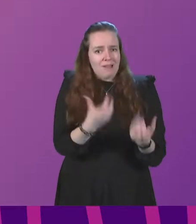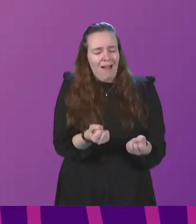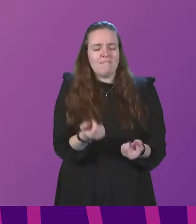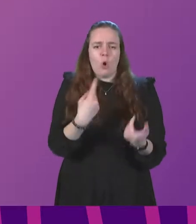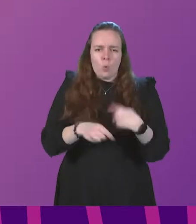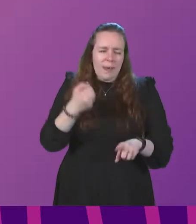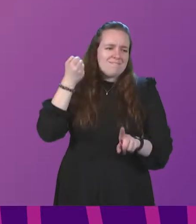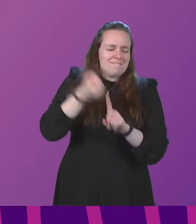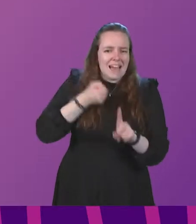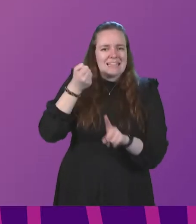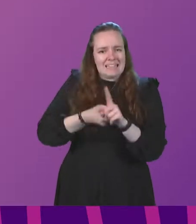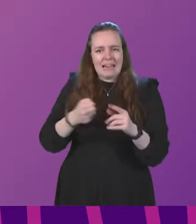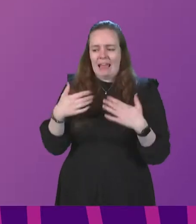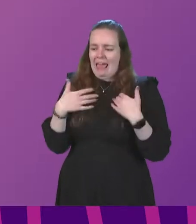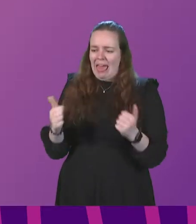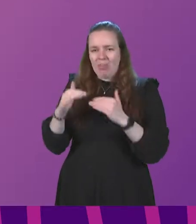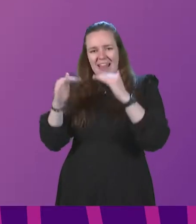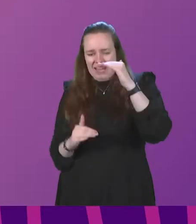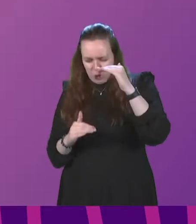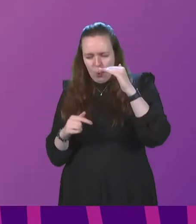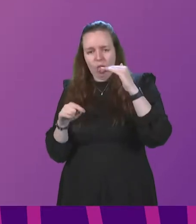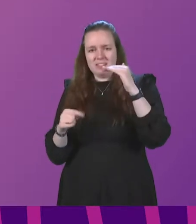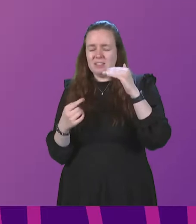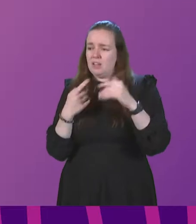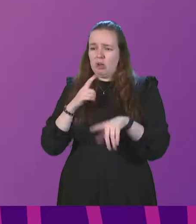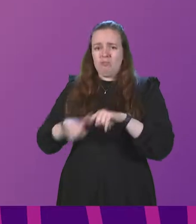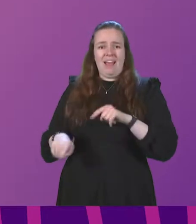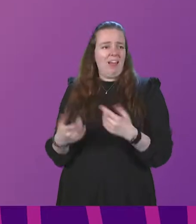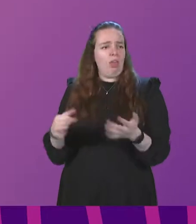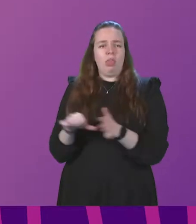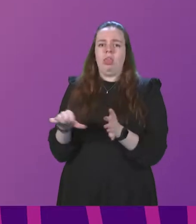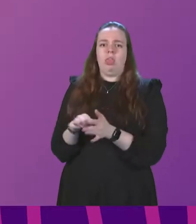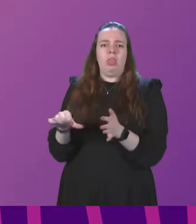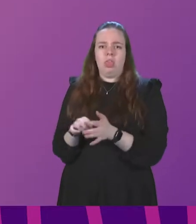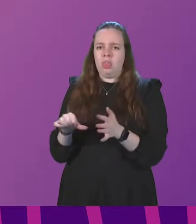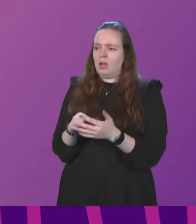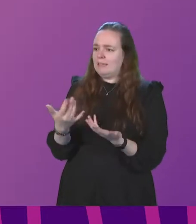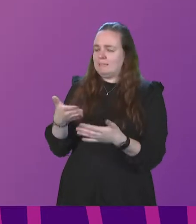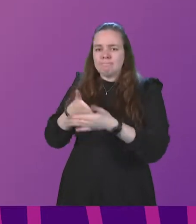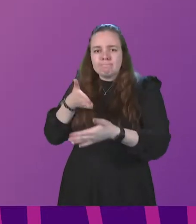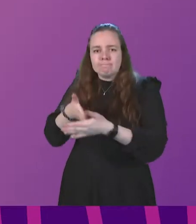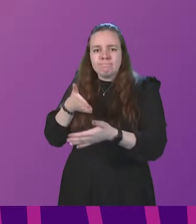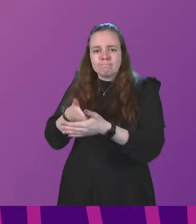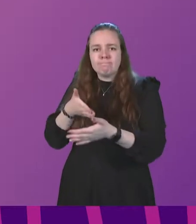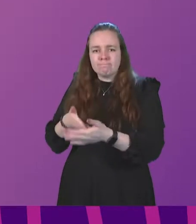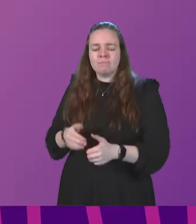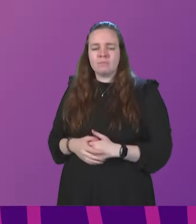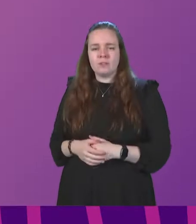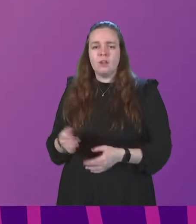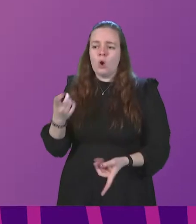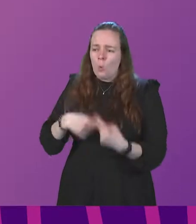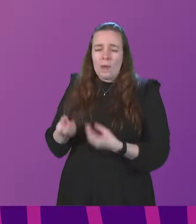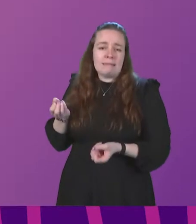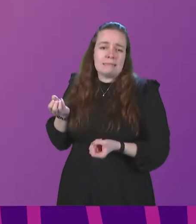fighting health inequalities with one hand tied behind our back. We are